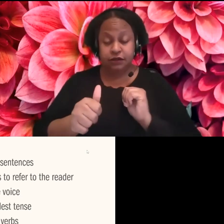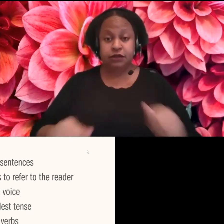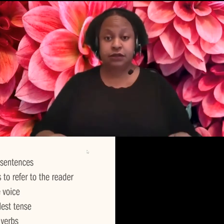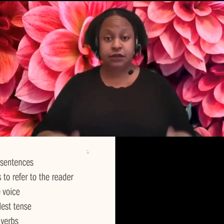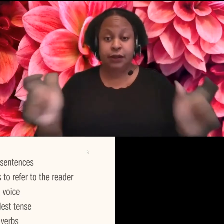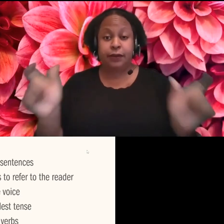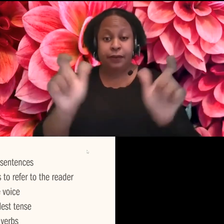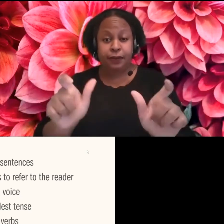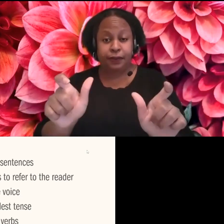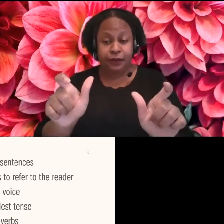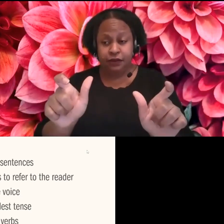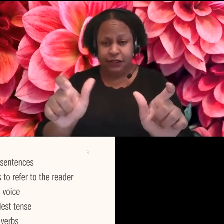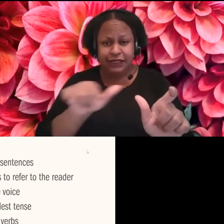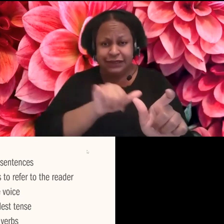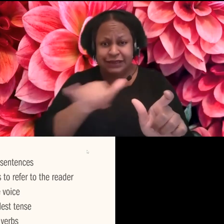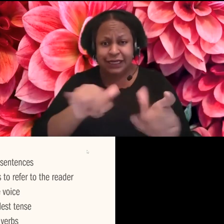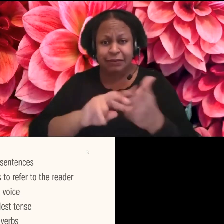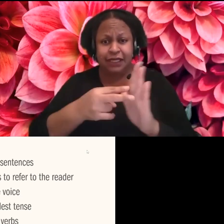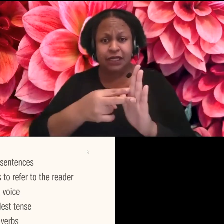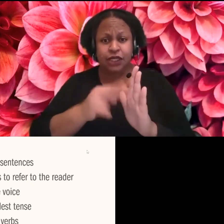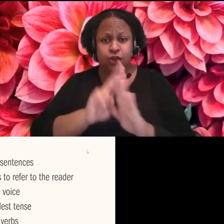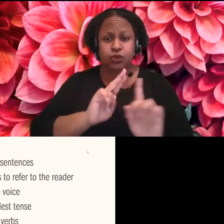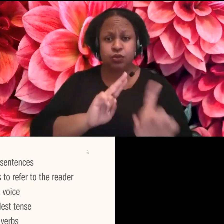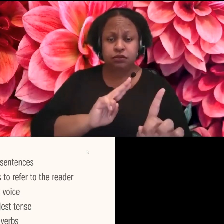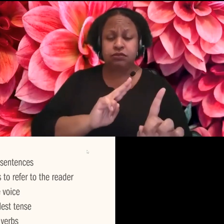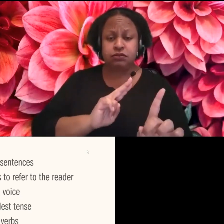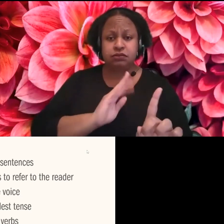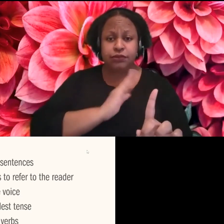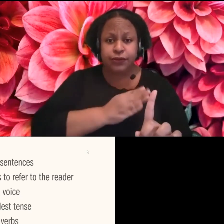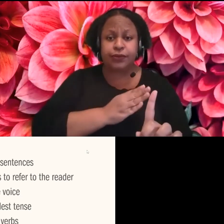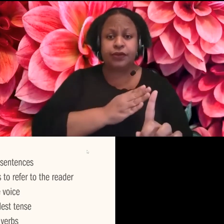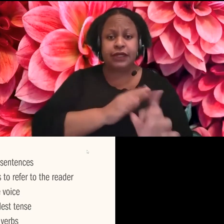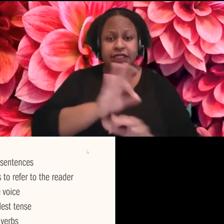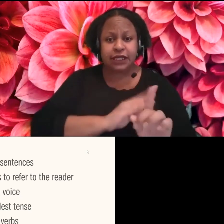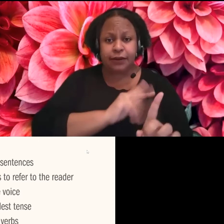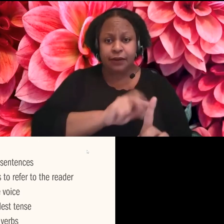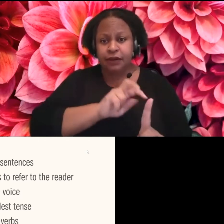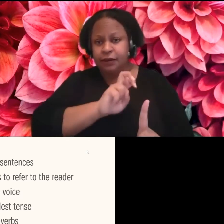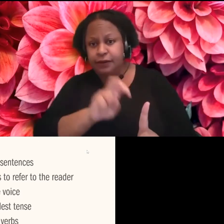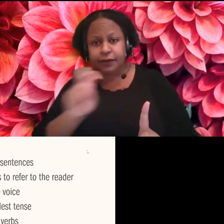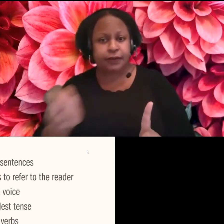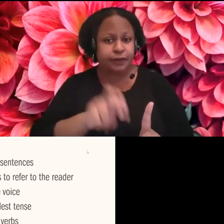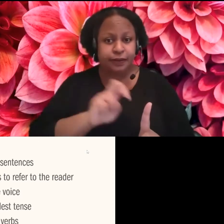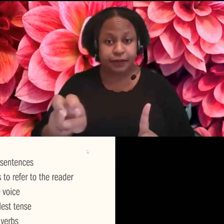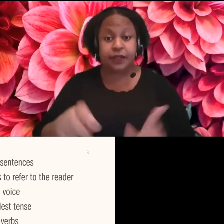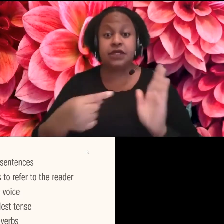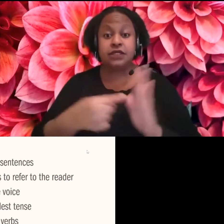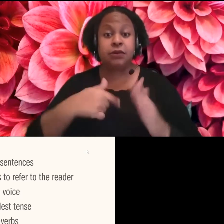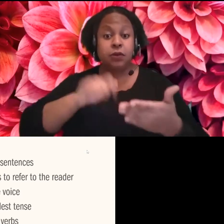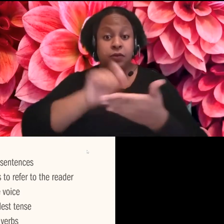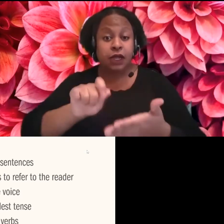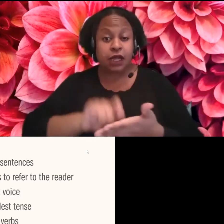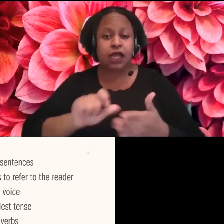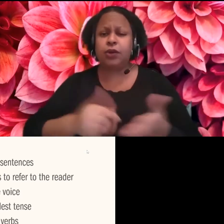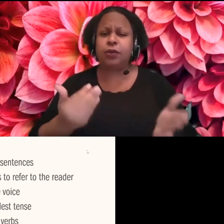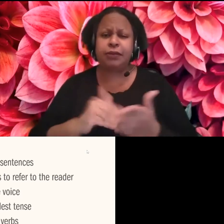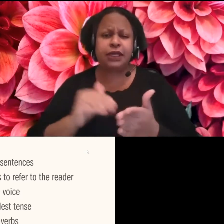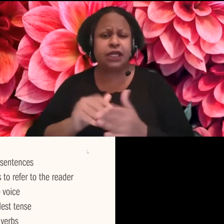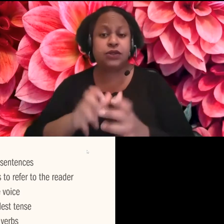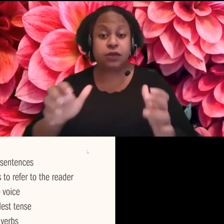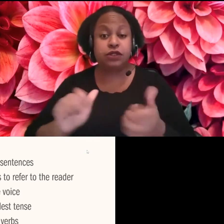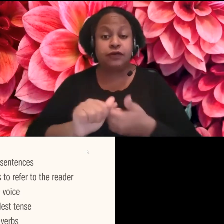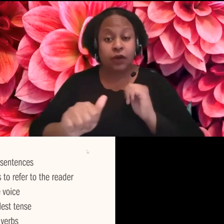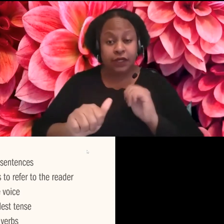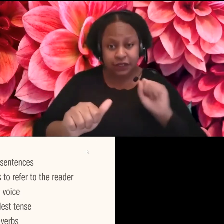I know I, in my writing will often try to make sure I'm not being too repetitive, but when you're trying to write in plain language,